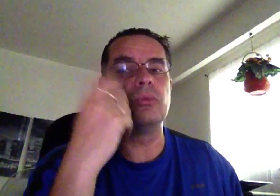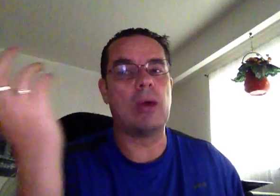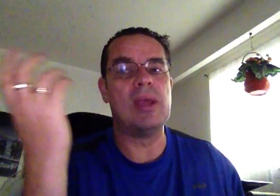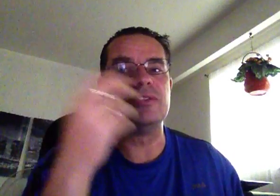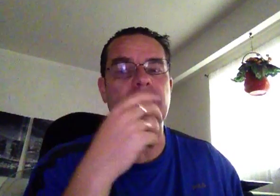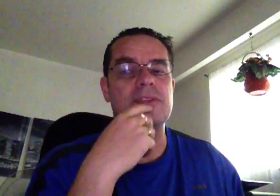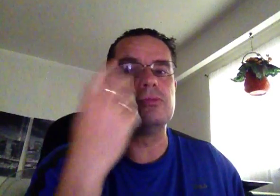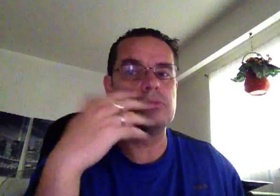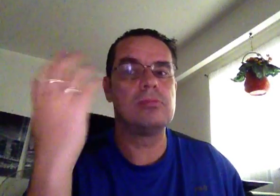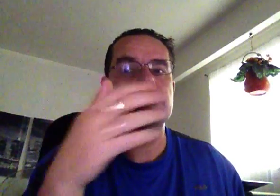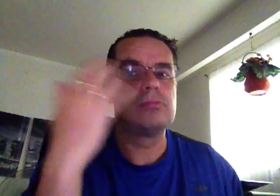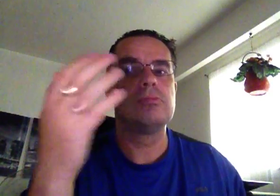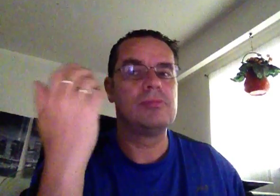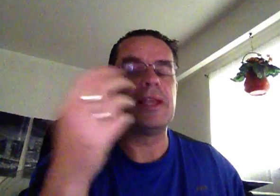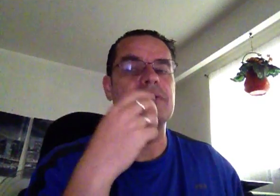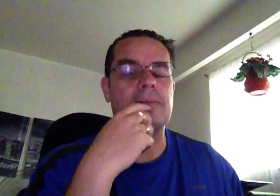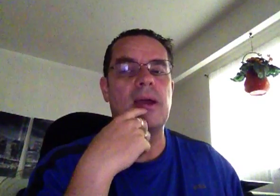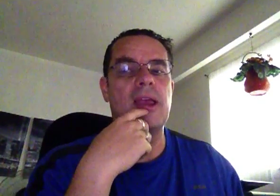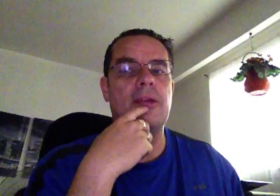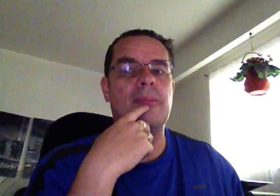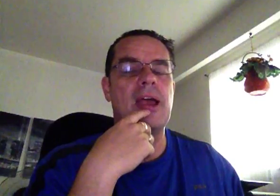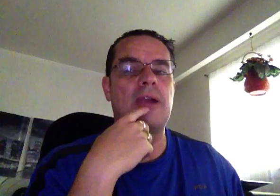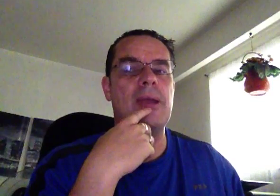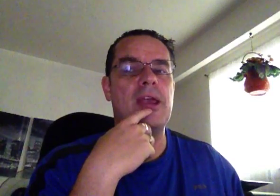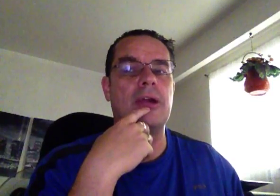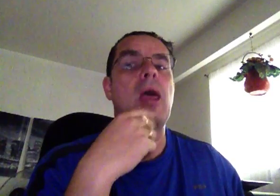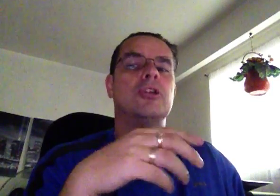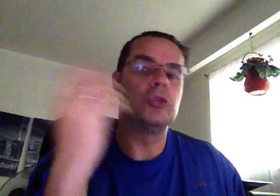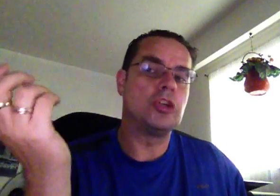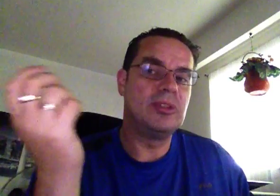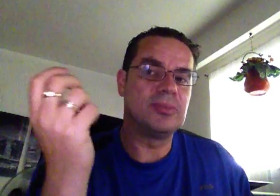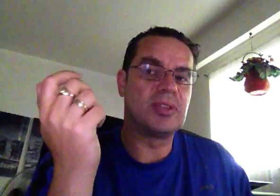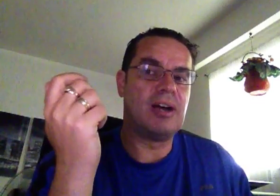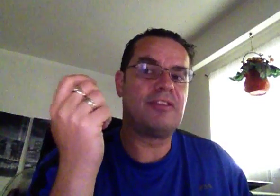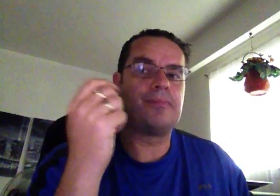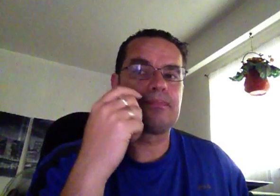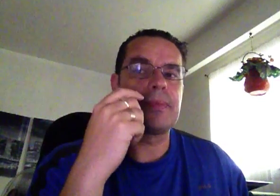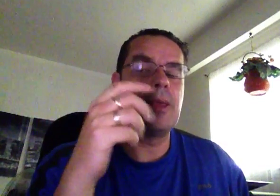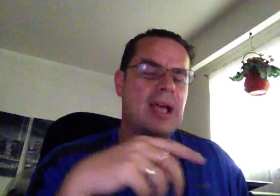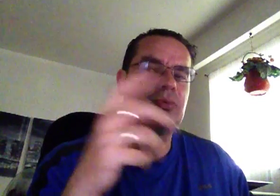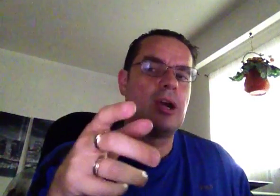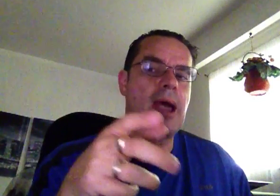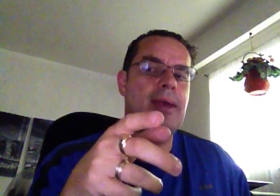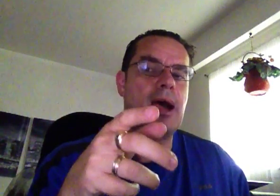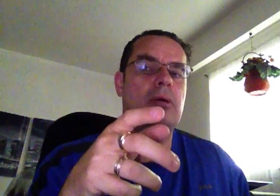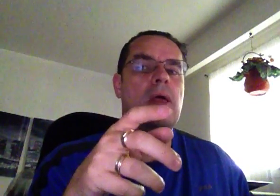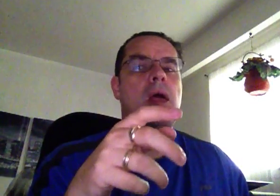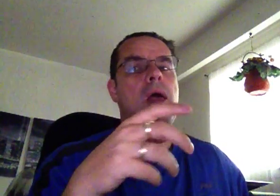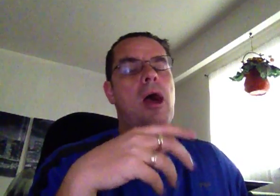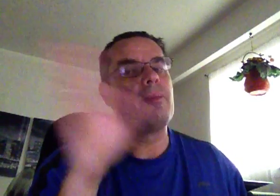well, not waste, but to wrap my head around. So, he showed me some stuff, and that's where I'm at now. I'm